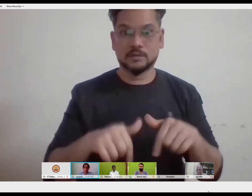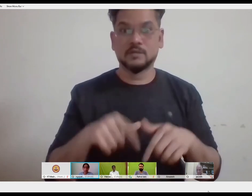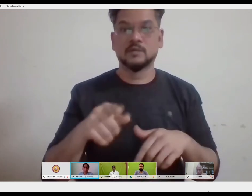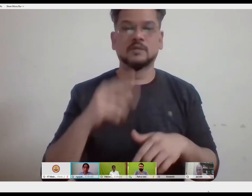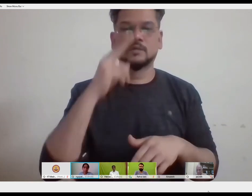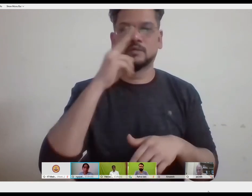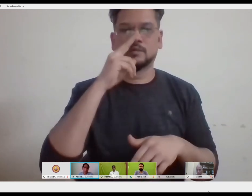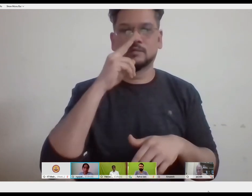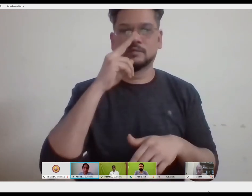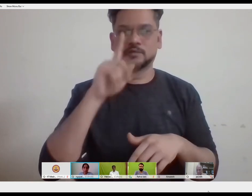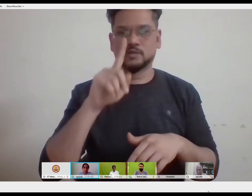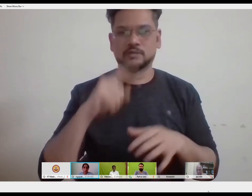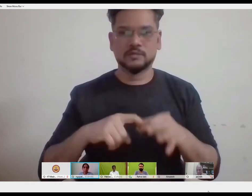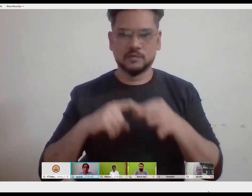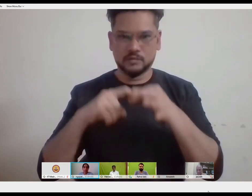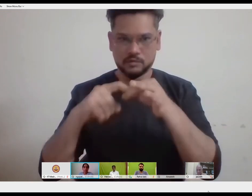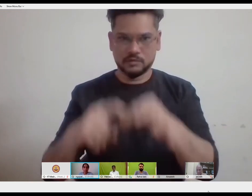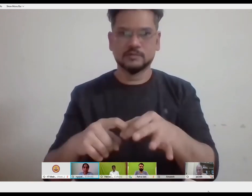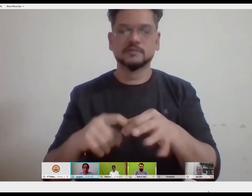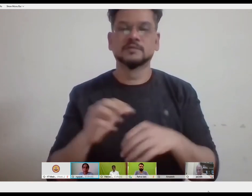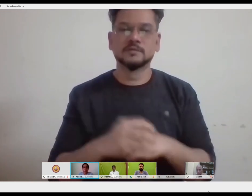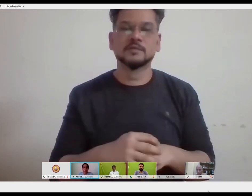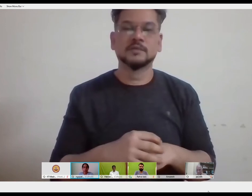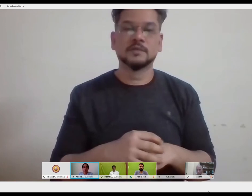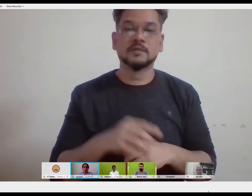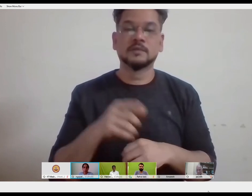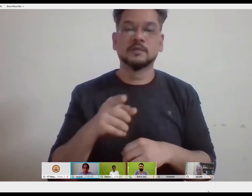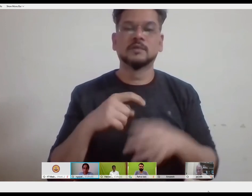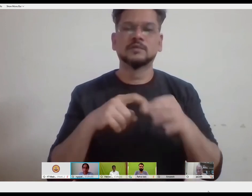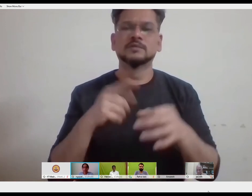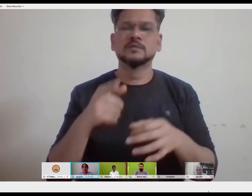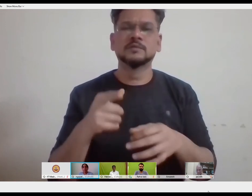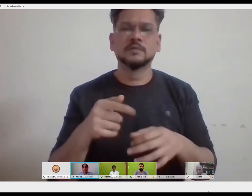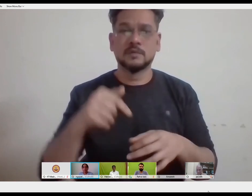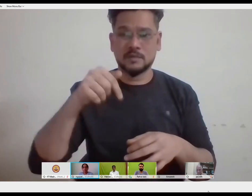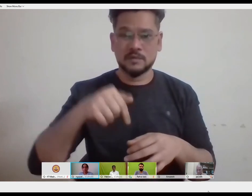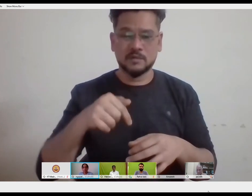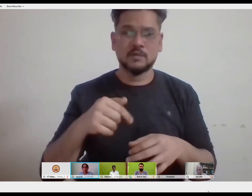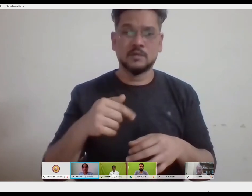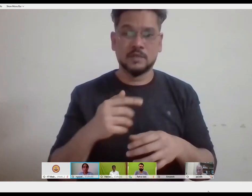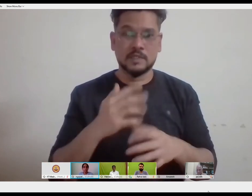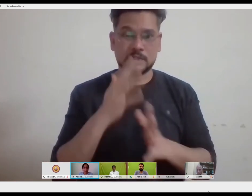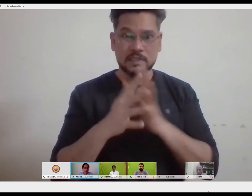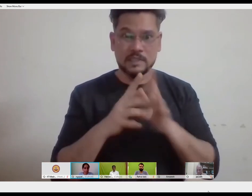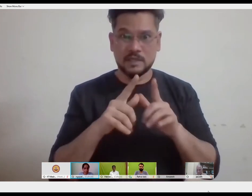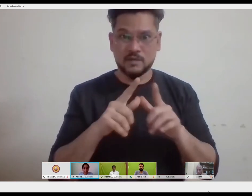take us through how sign language today is being recognized.